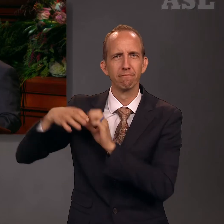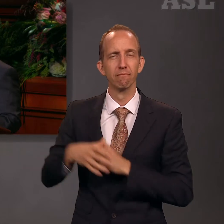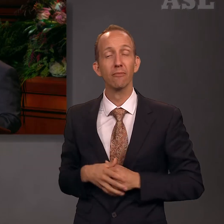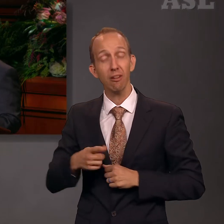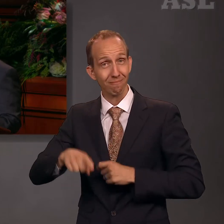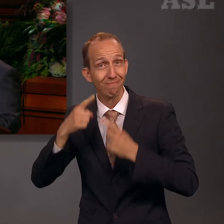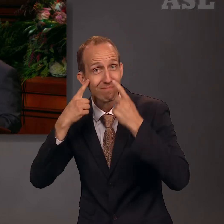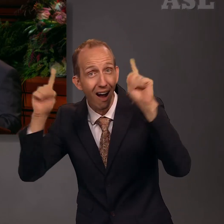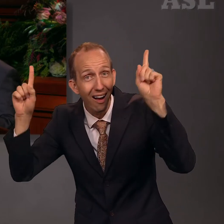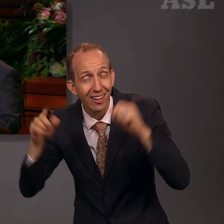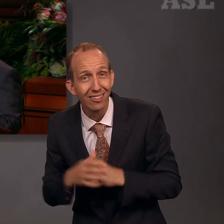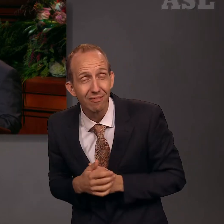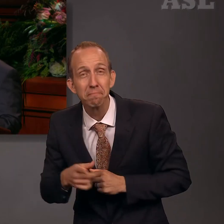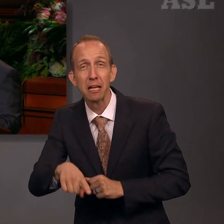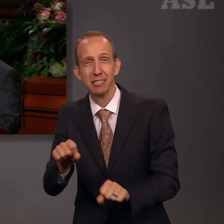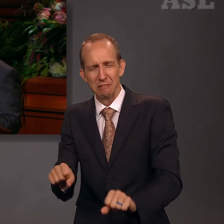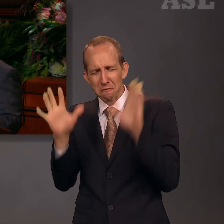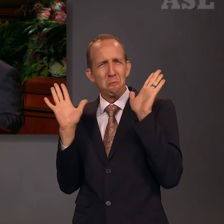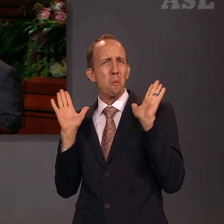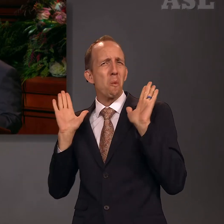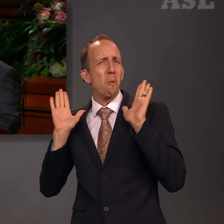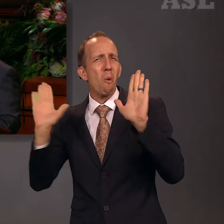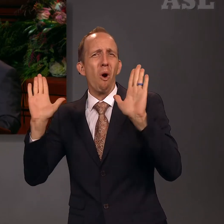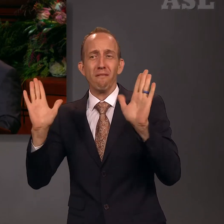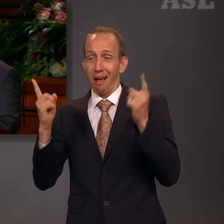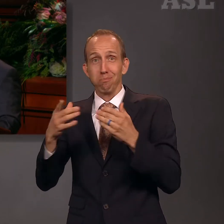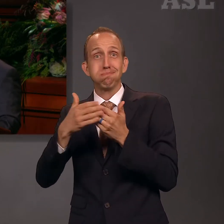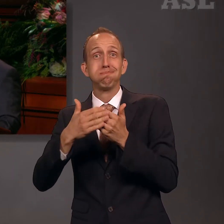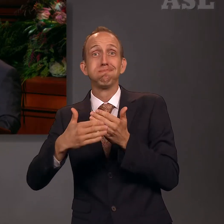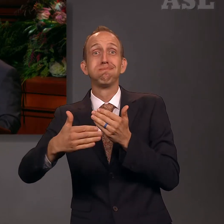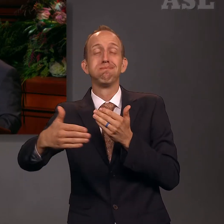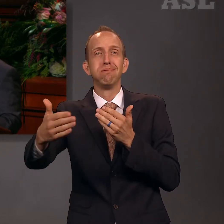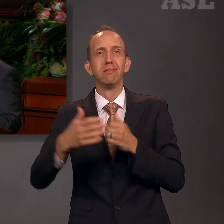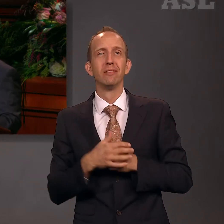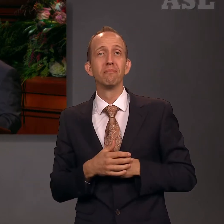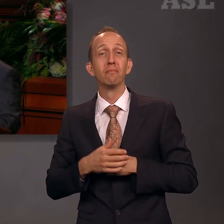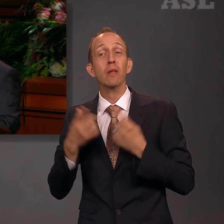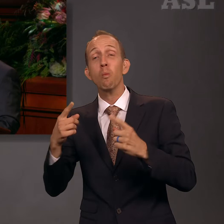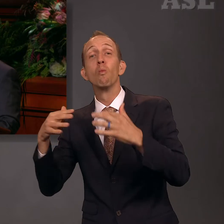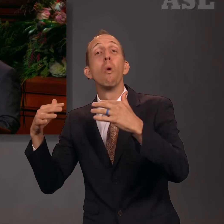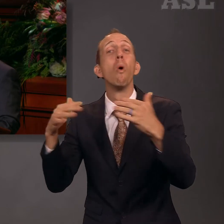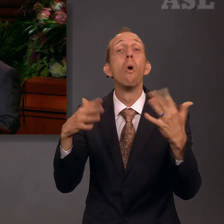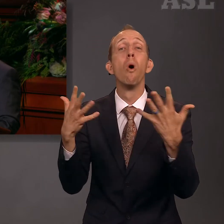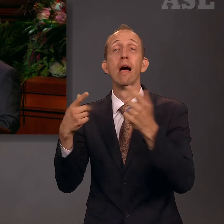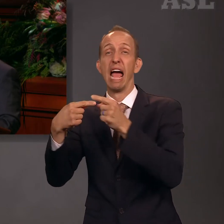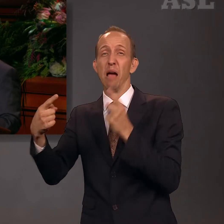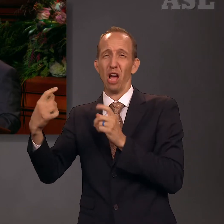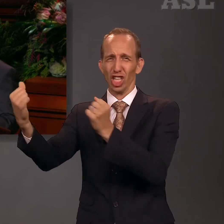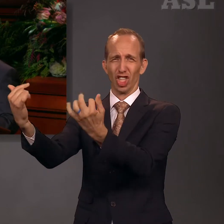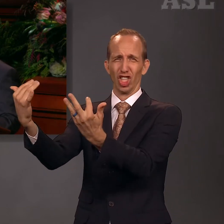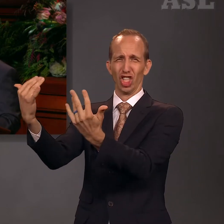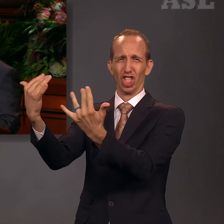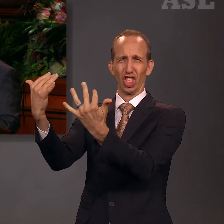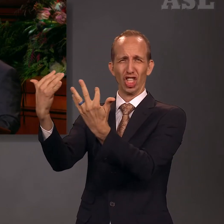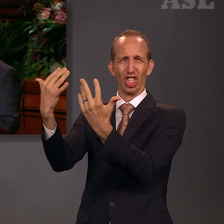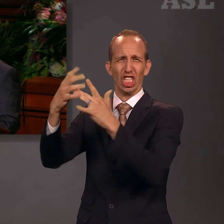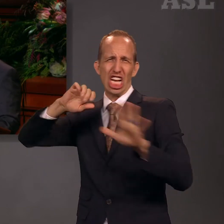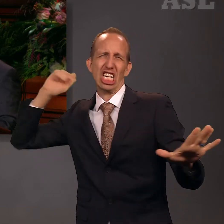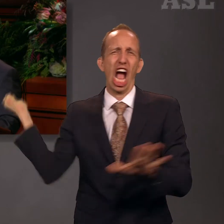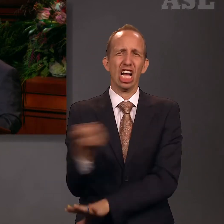Thousands who fought against them threw down their weapons and were converted. Years later, their sons, who we